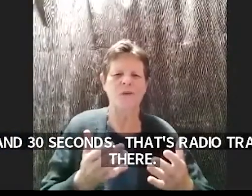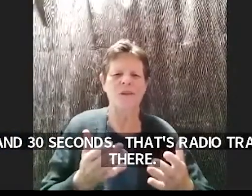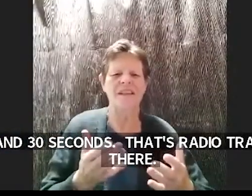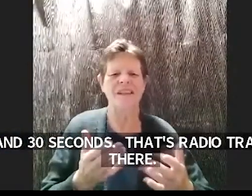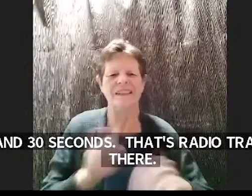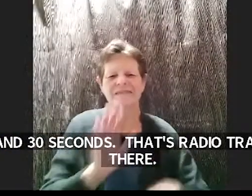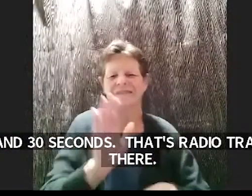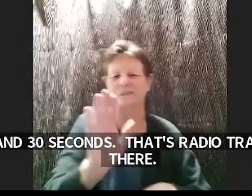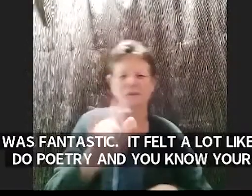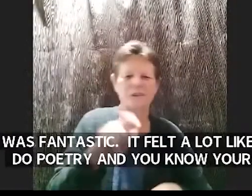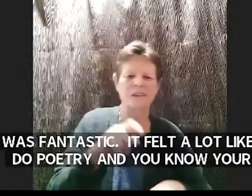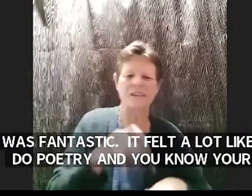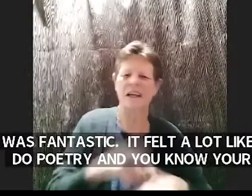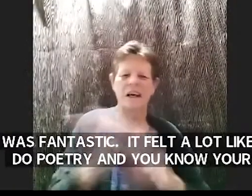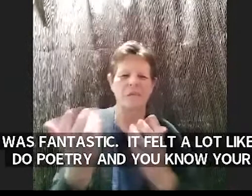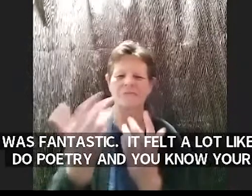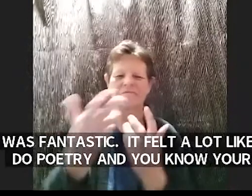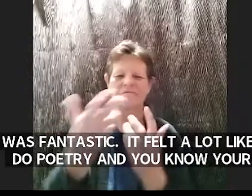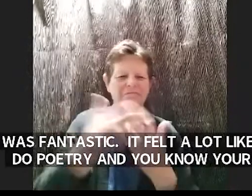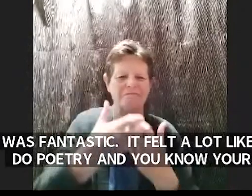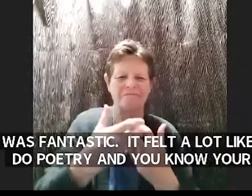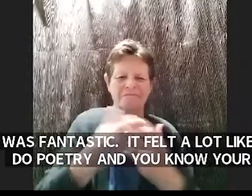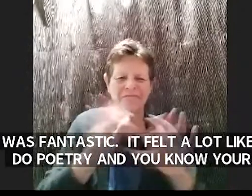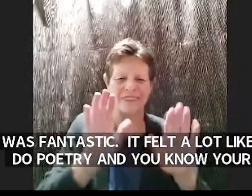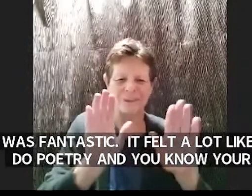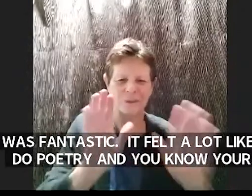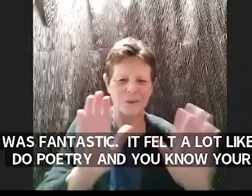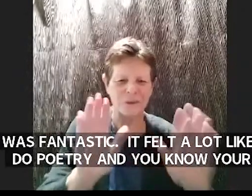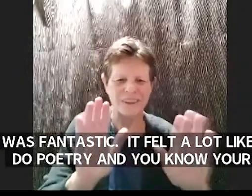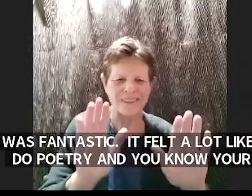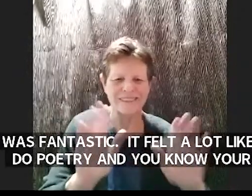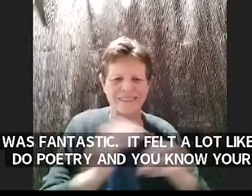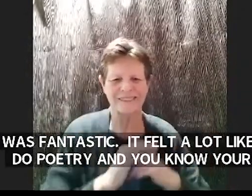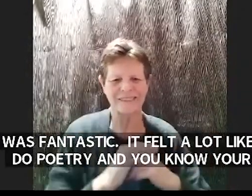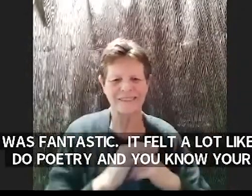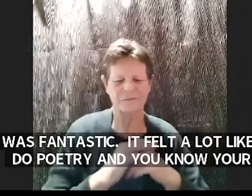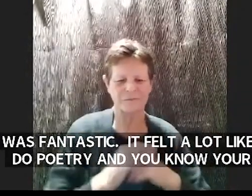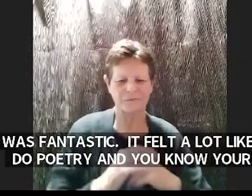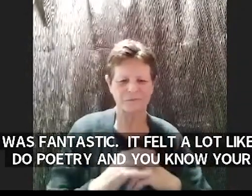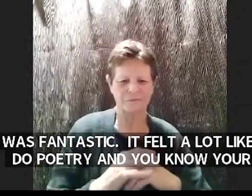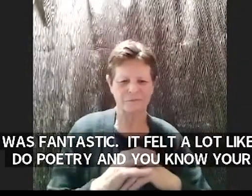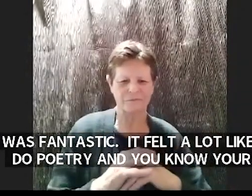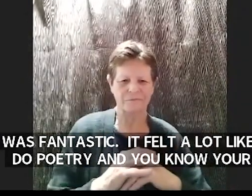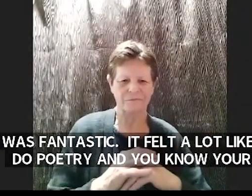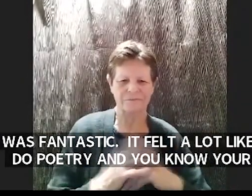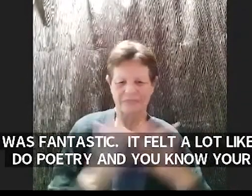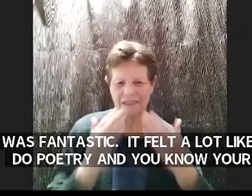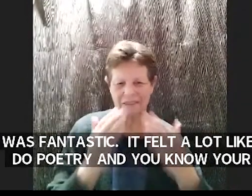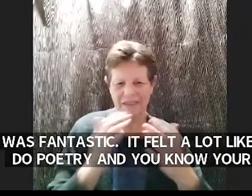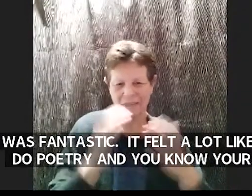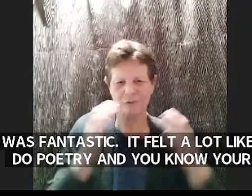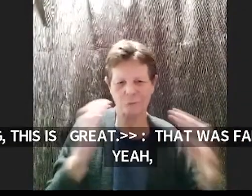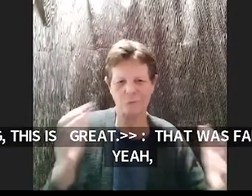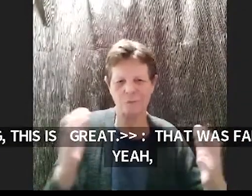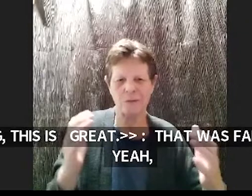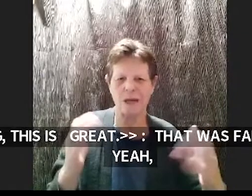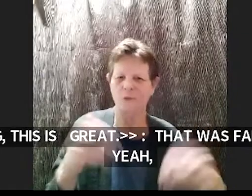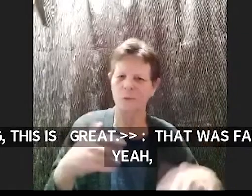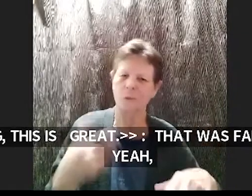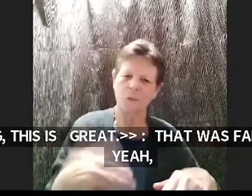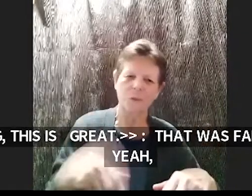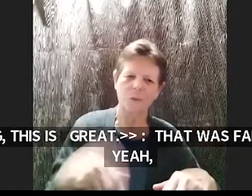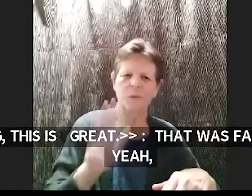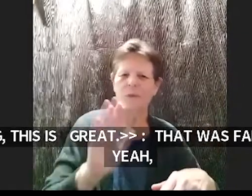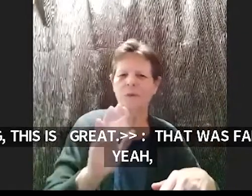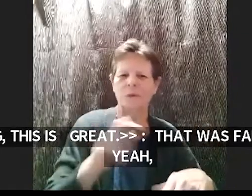nice um so fantastic um yeah thanks so much for for spending a bit of extra time with us